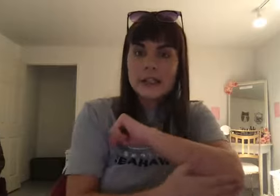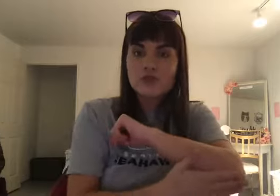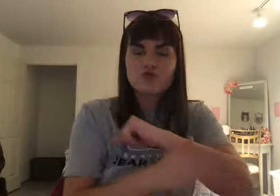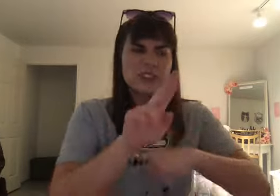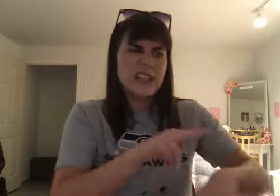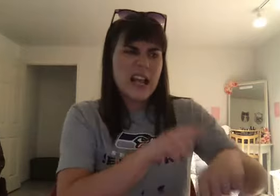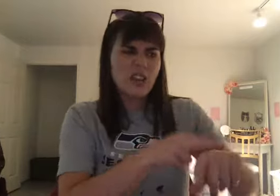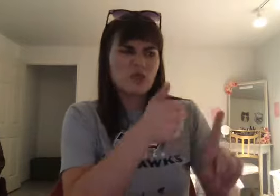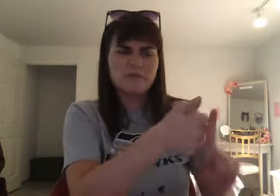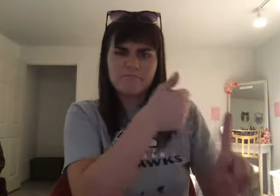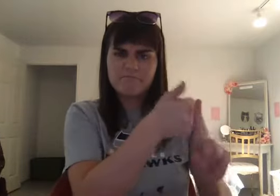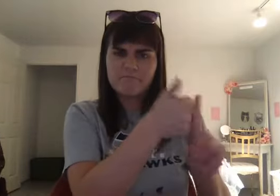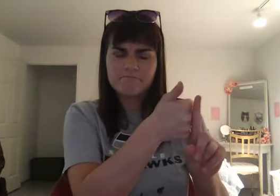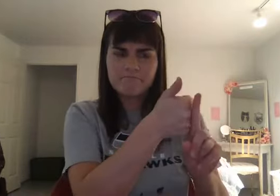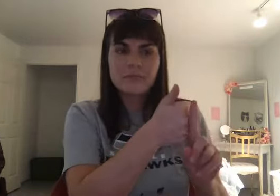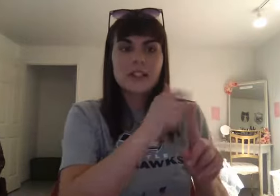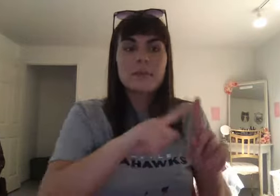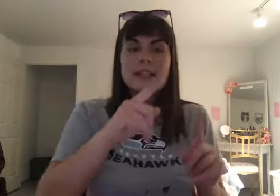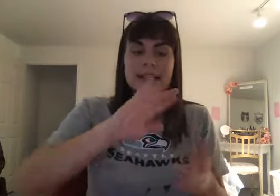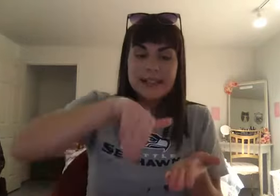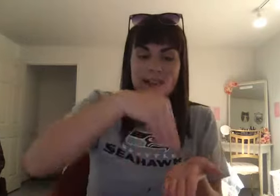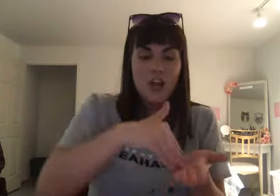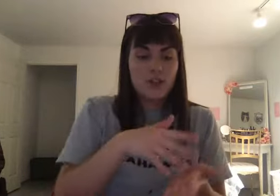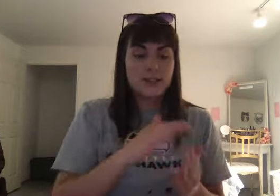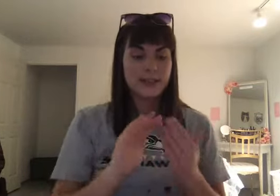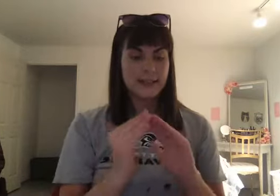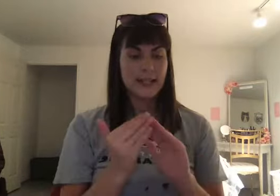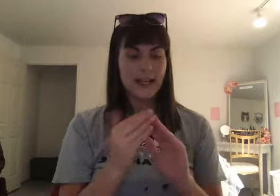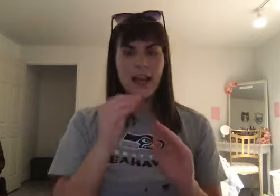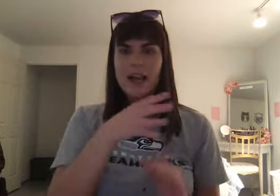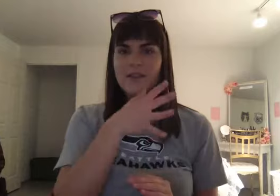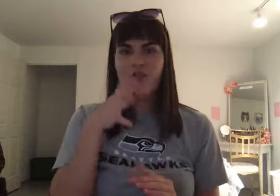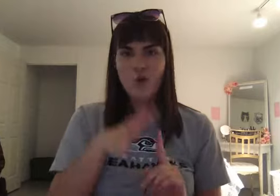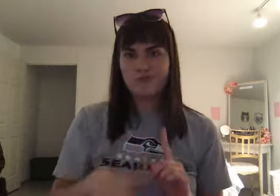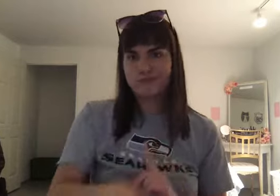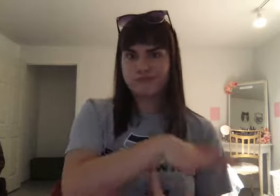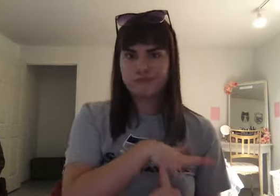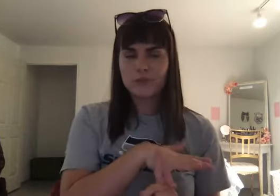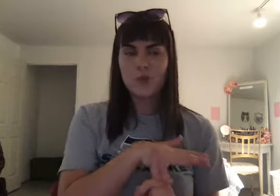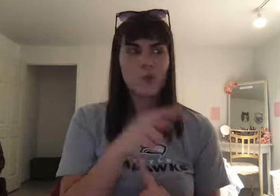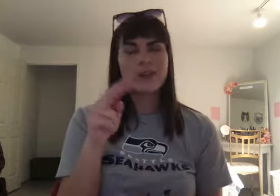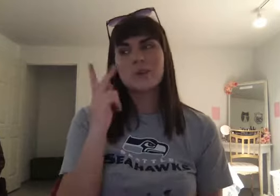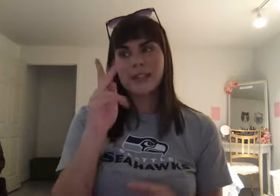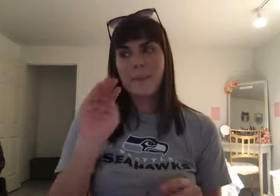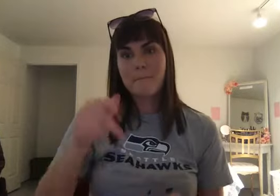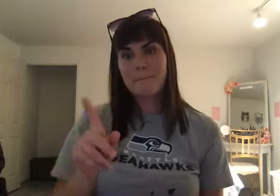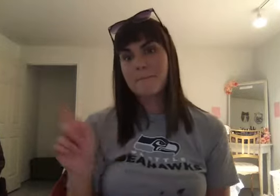of its own that is centered around the city and the farming land around it. You can see on the map on the right what some of these city-states